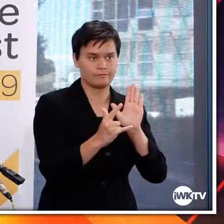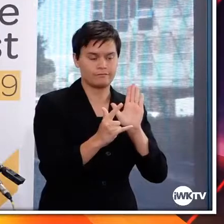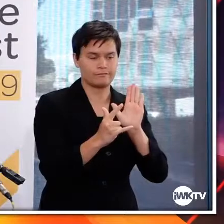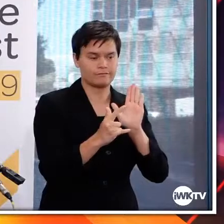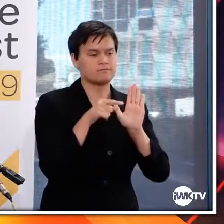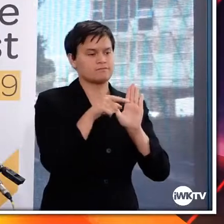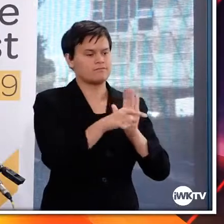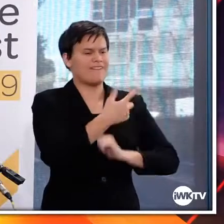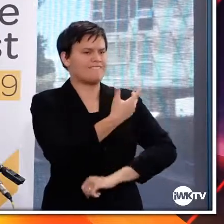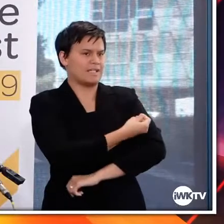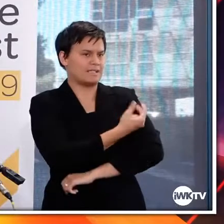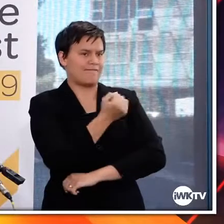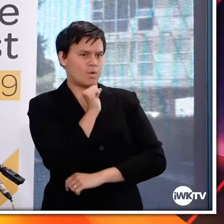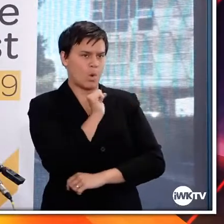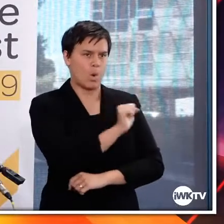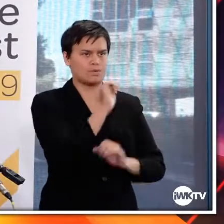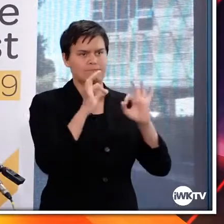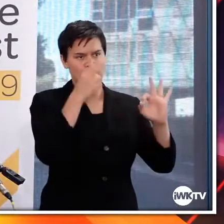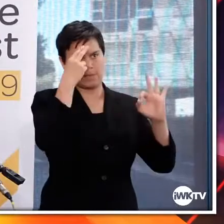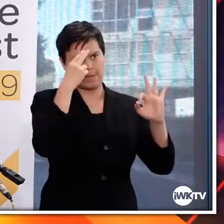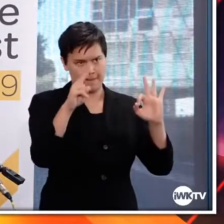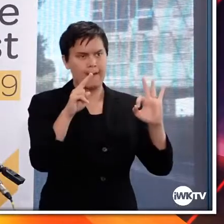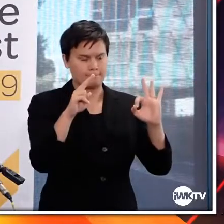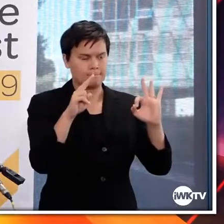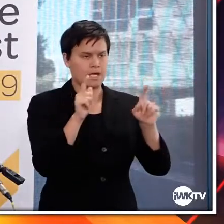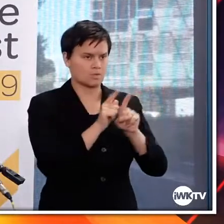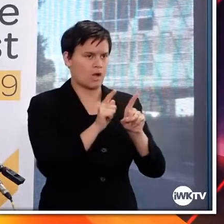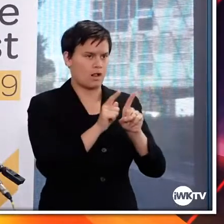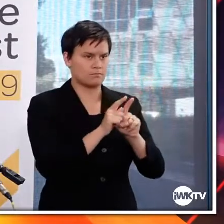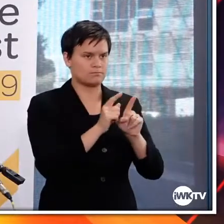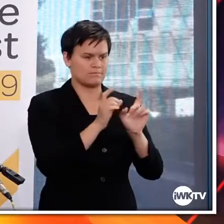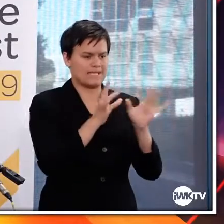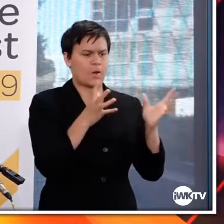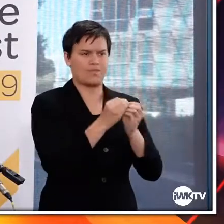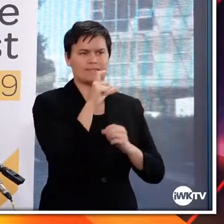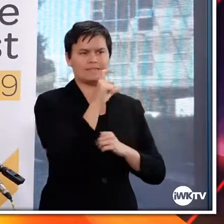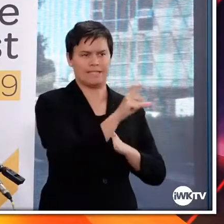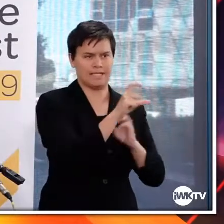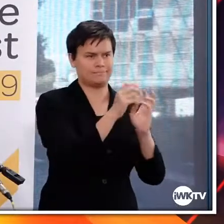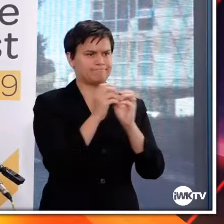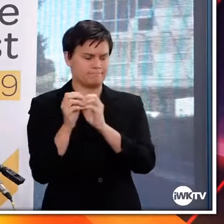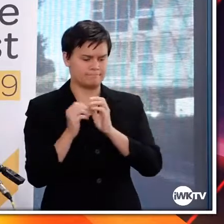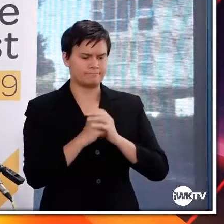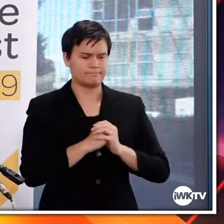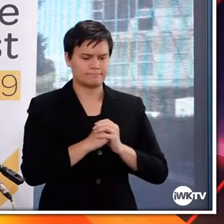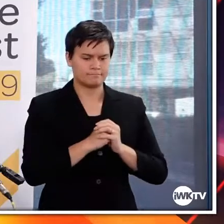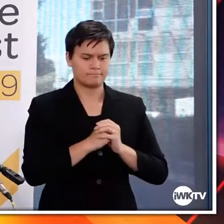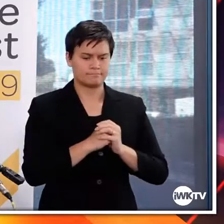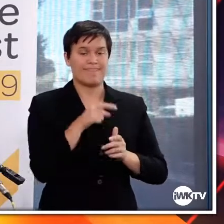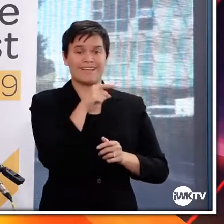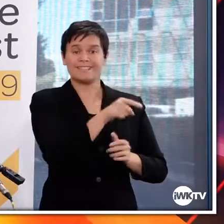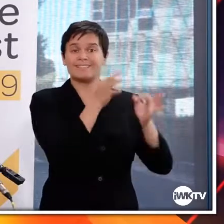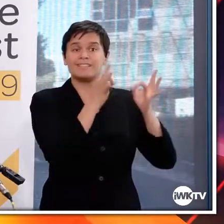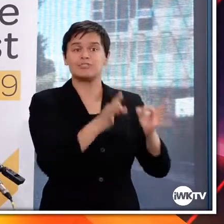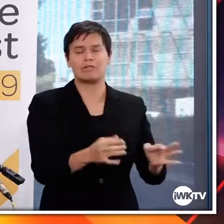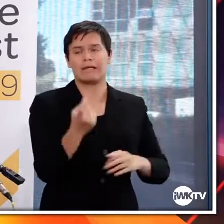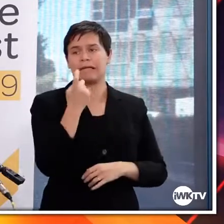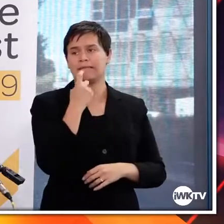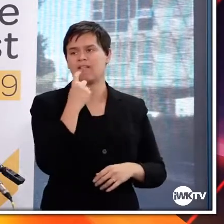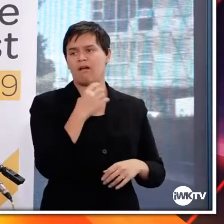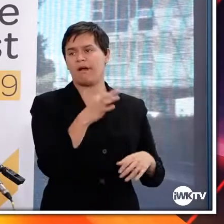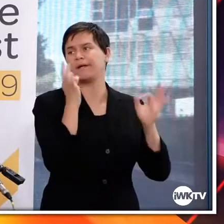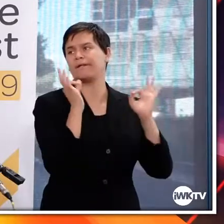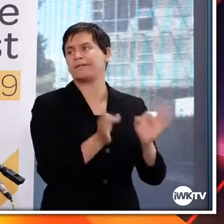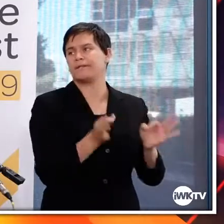-BioNTech vaccine here in New Zealand. So this was a carefully considered decision, and it was made following a